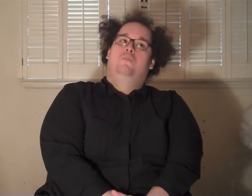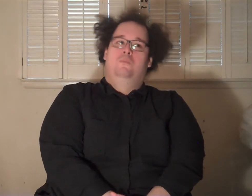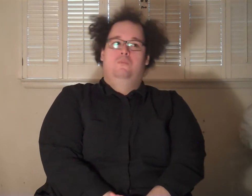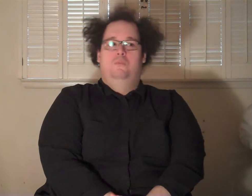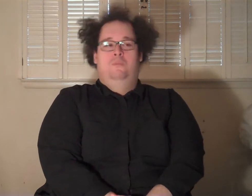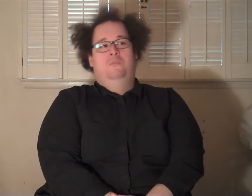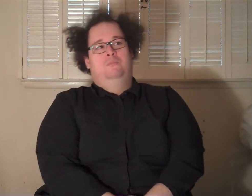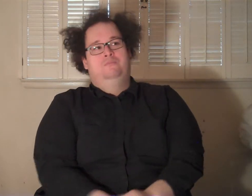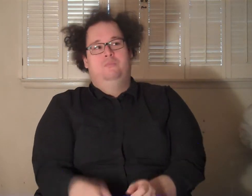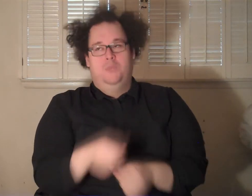Mm-hmm.